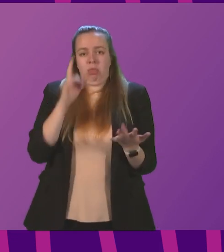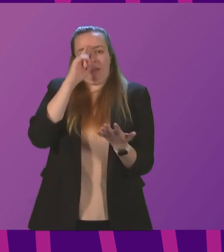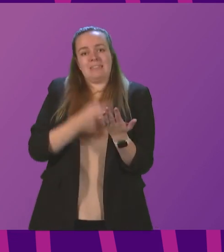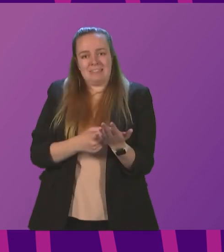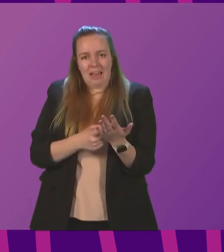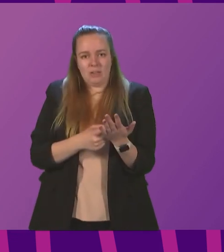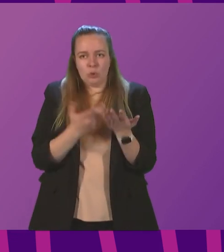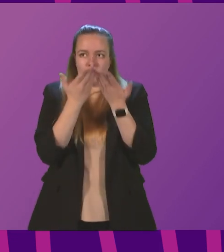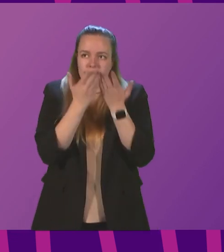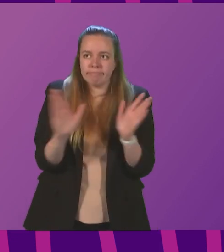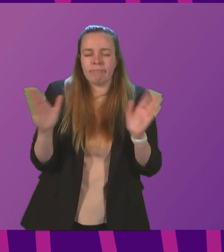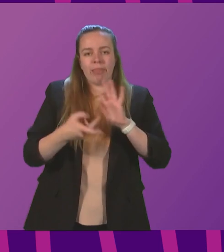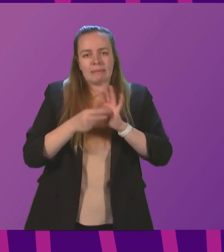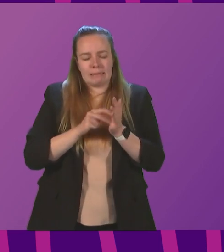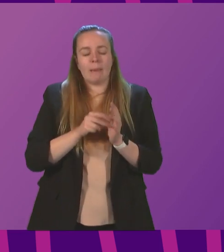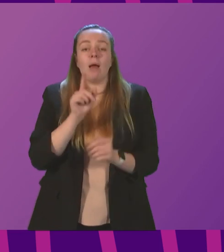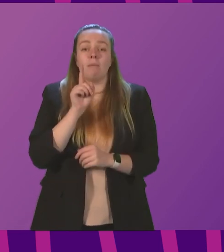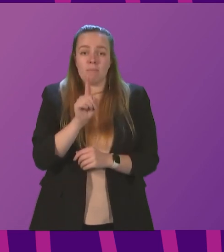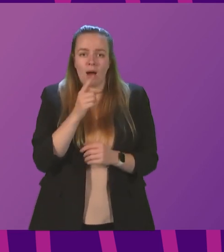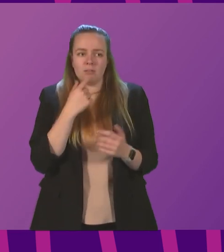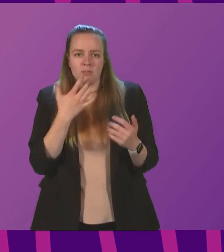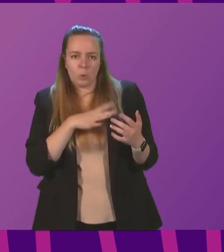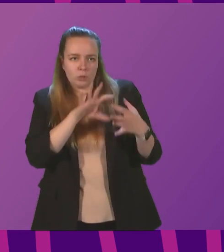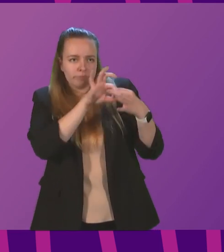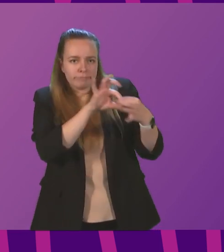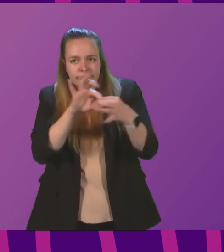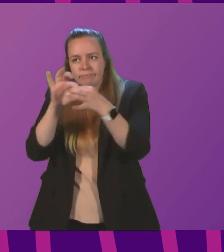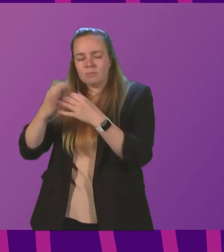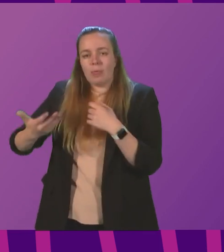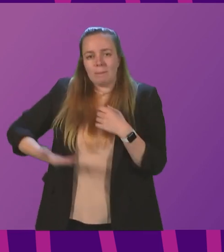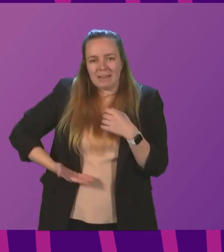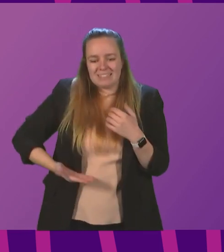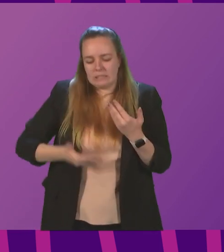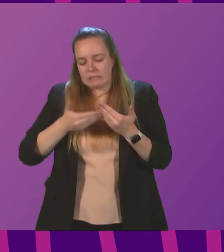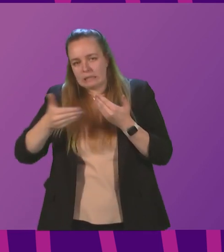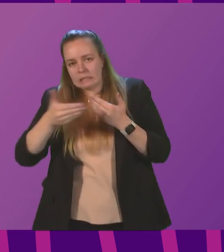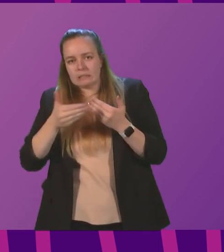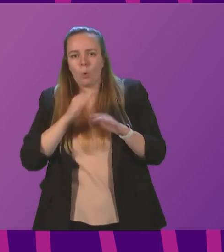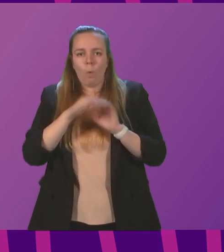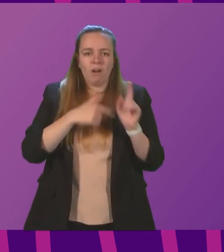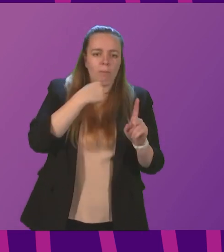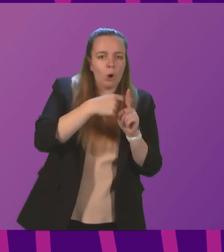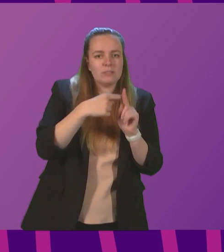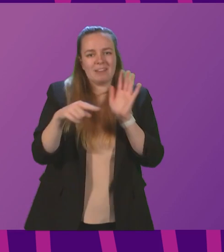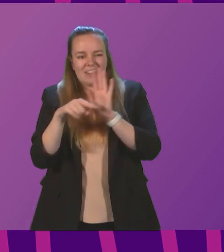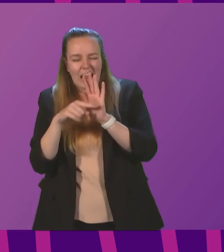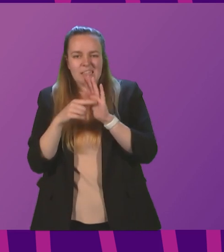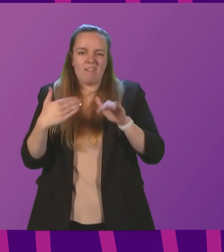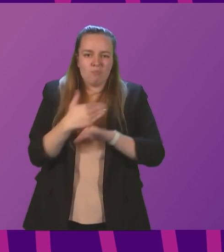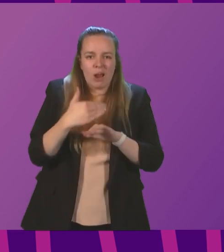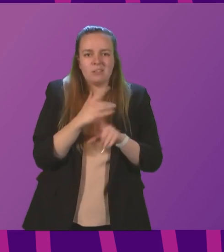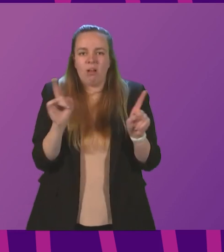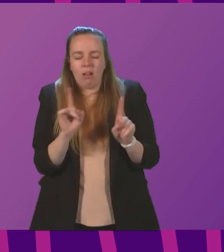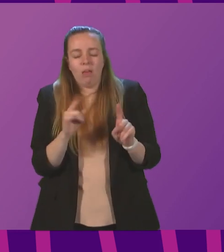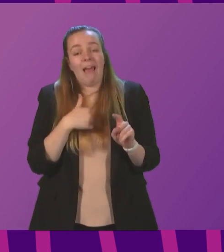to extend the reach of the scheme. However, to allow us to engage openly with businesses in the coming days about the pros, cons and practicalities,